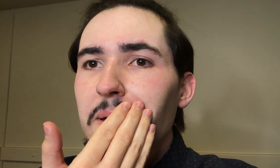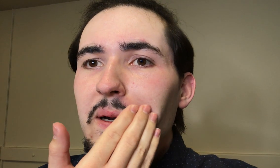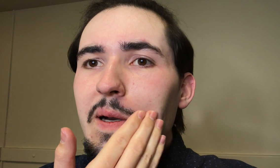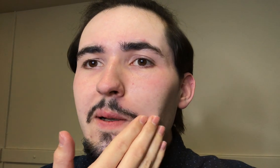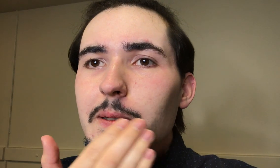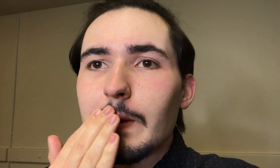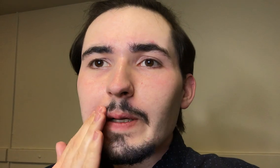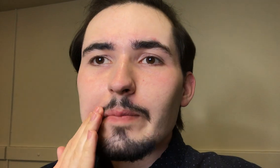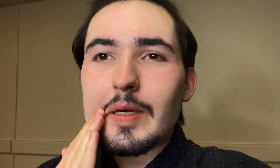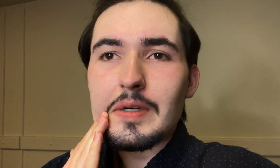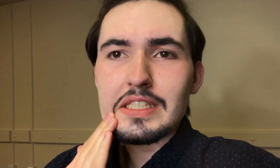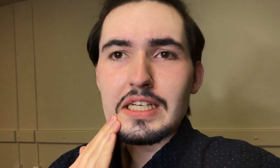I don't see it in my mustache.